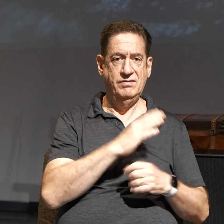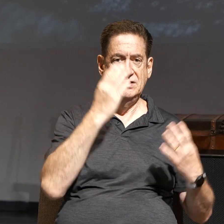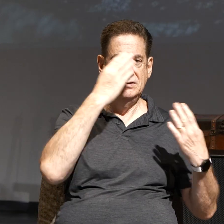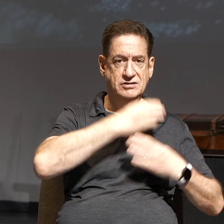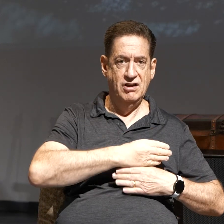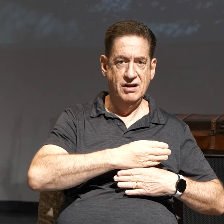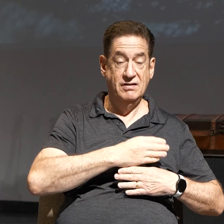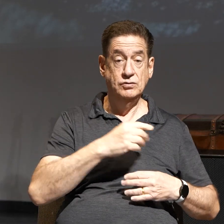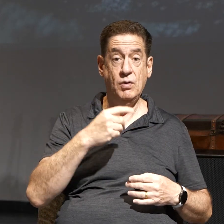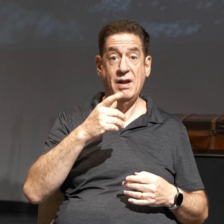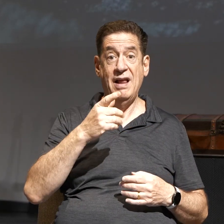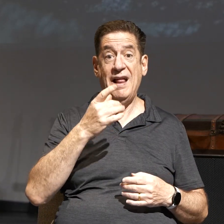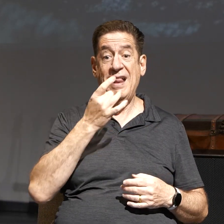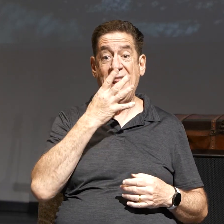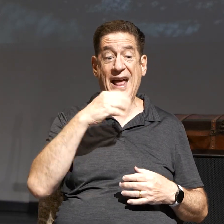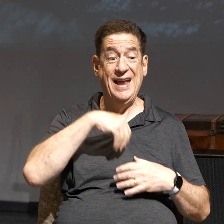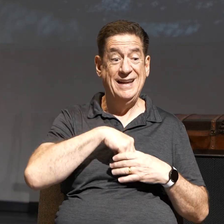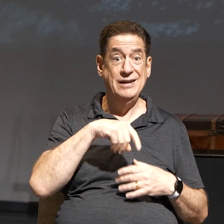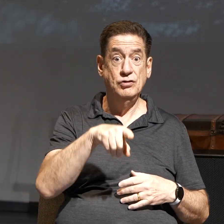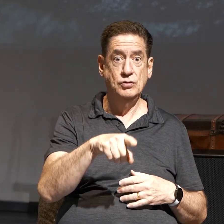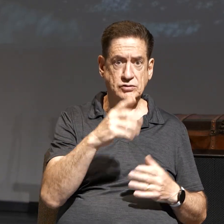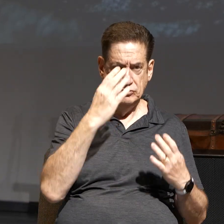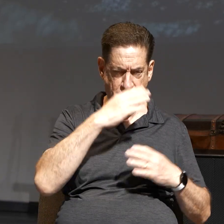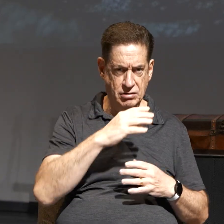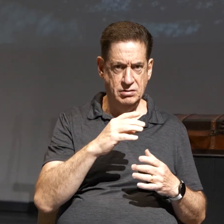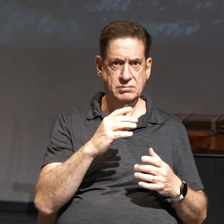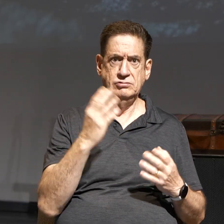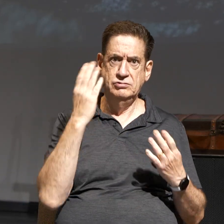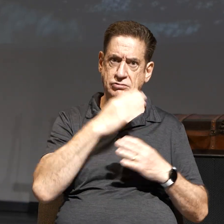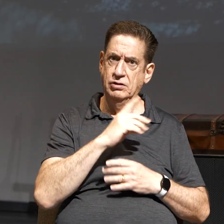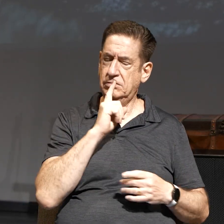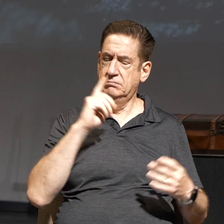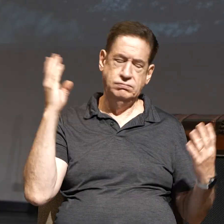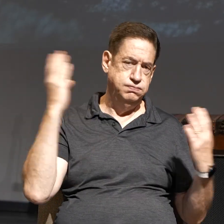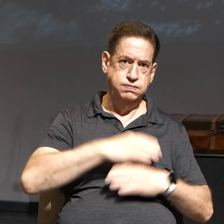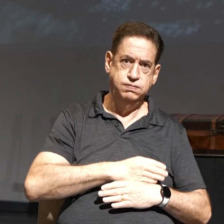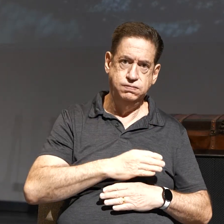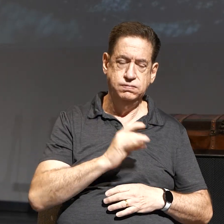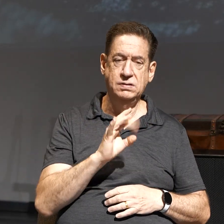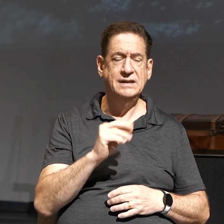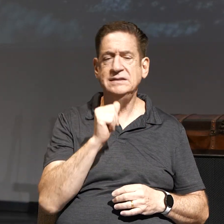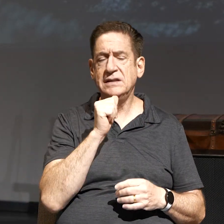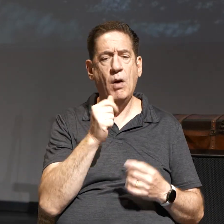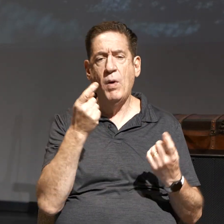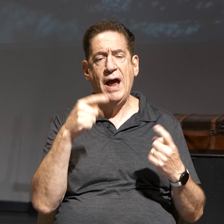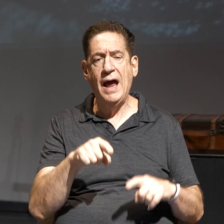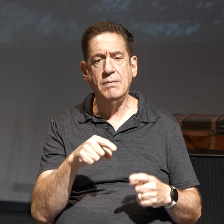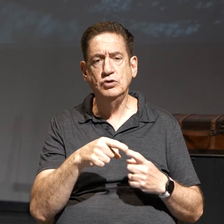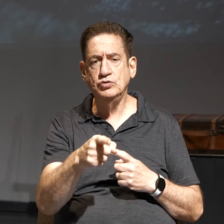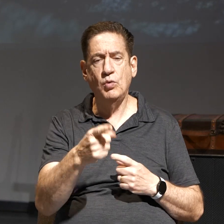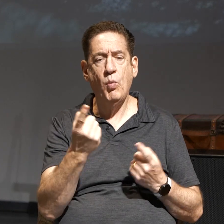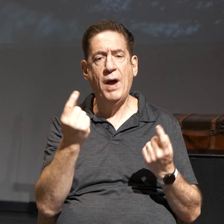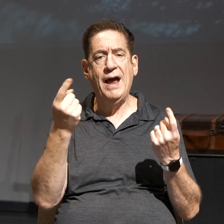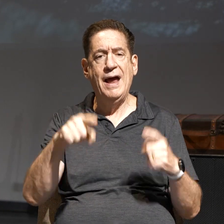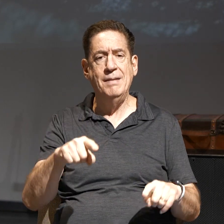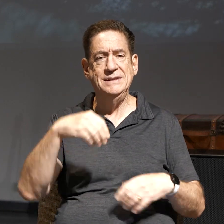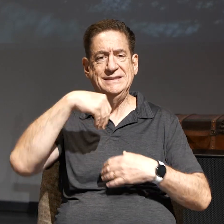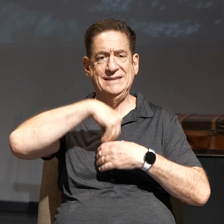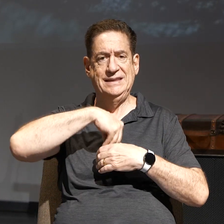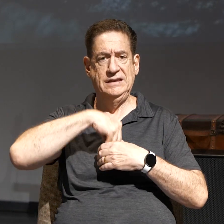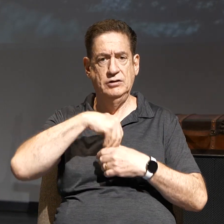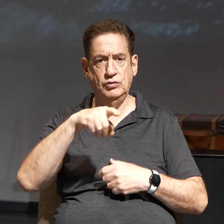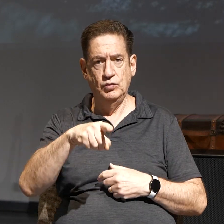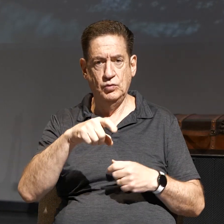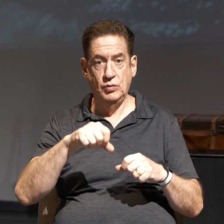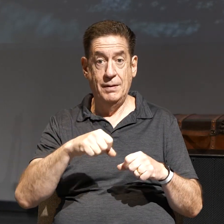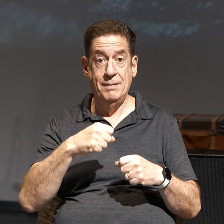light in you is darkness, how great is the darkness. Listen to me. It's not what happens to you. It's what happens in you that makes you